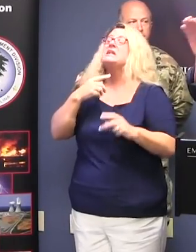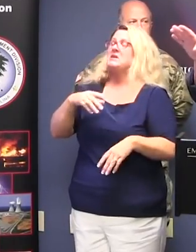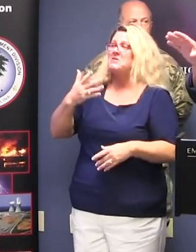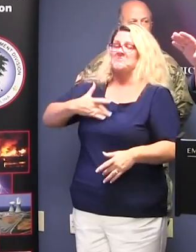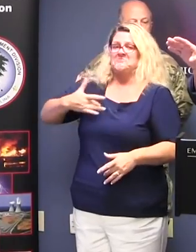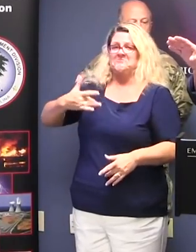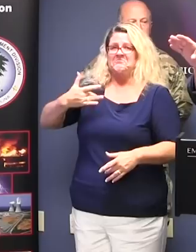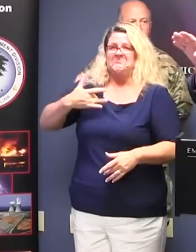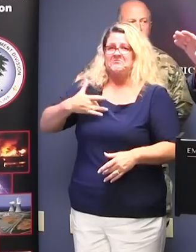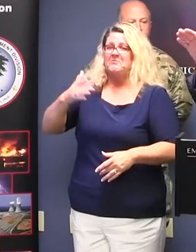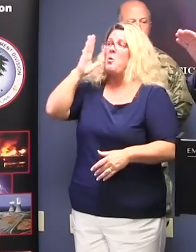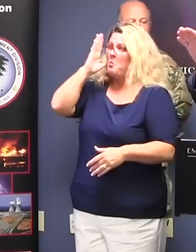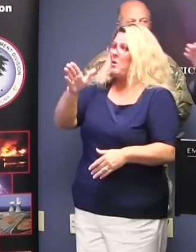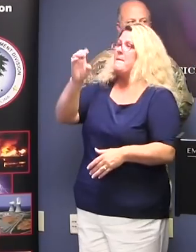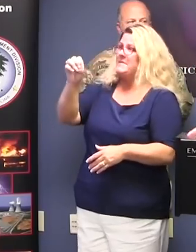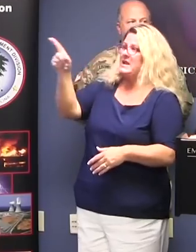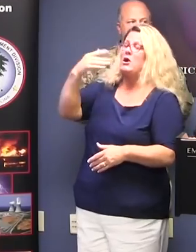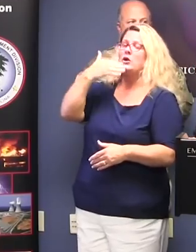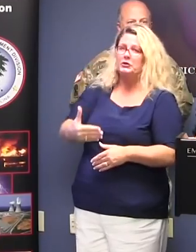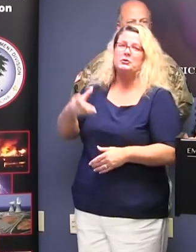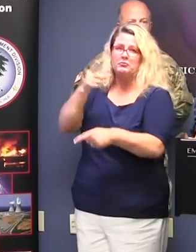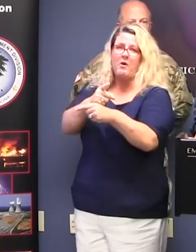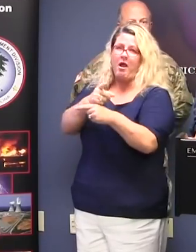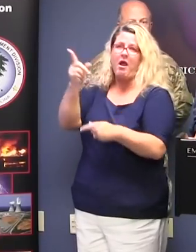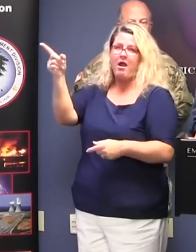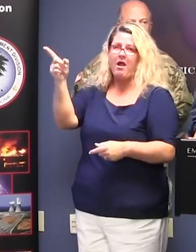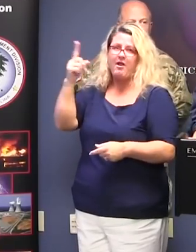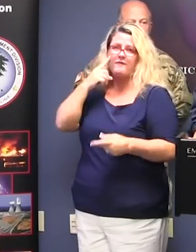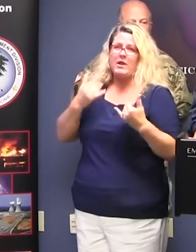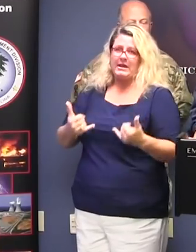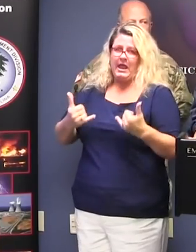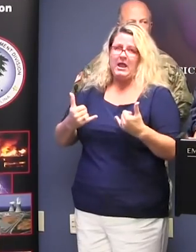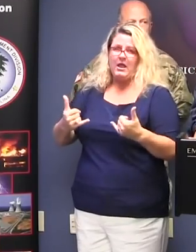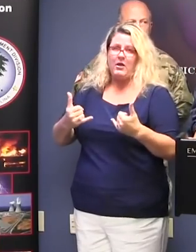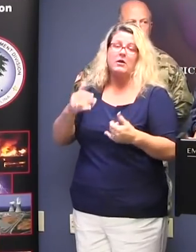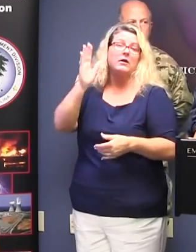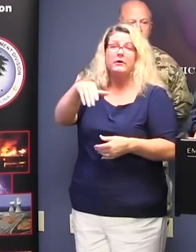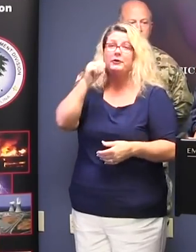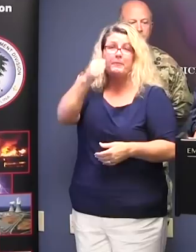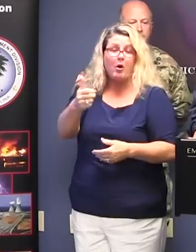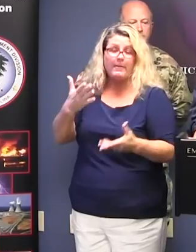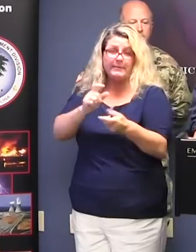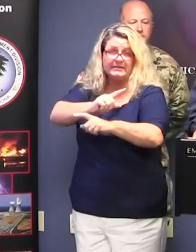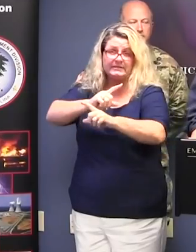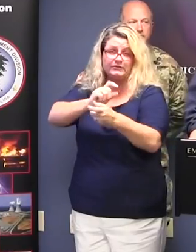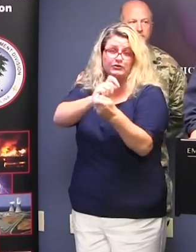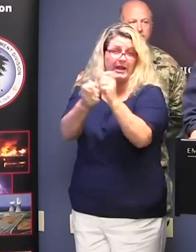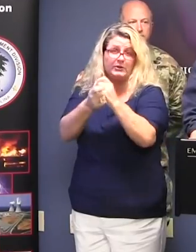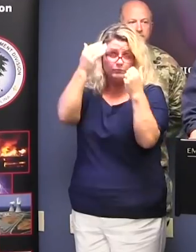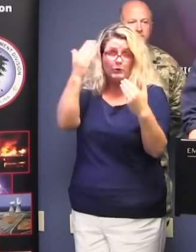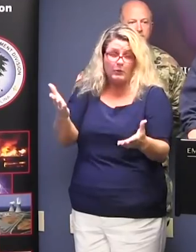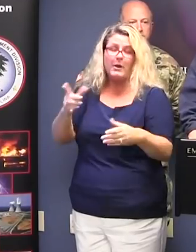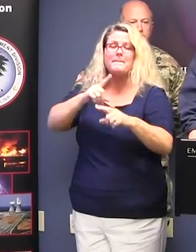that that is, that's a good forecast for now. Now, tomorrow, it may change. But what that